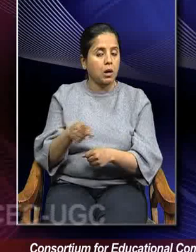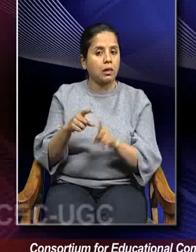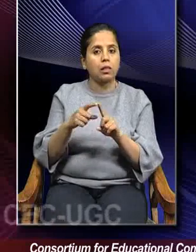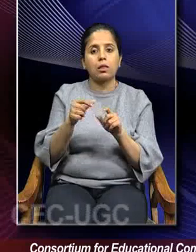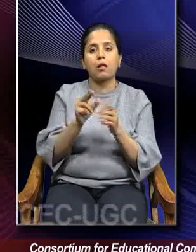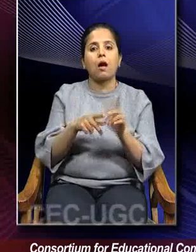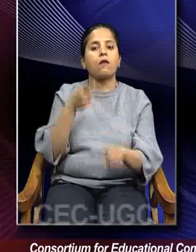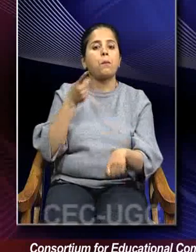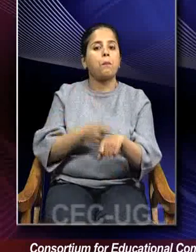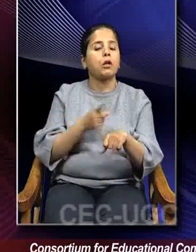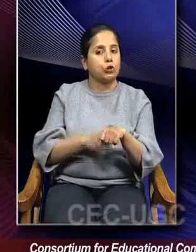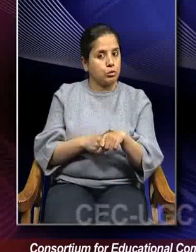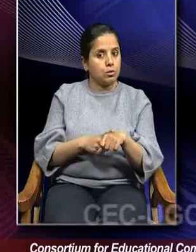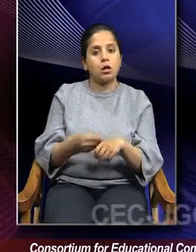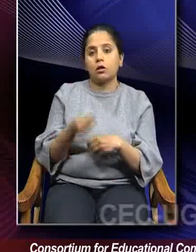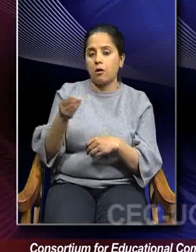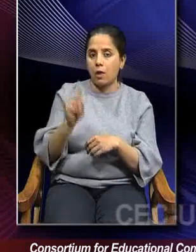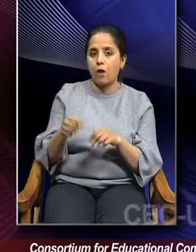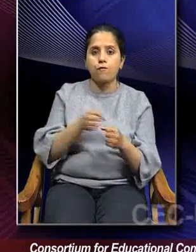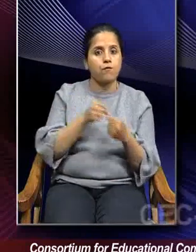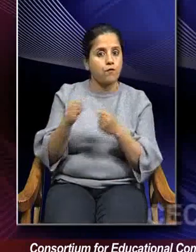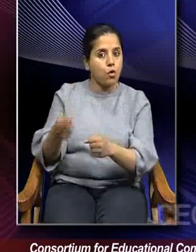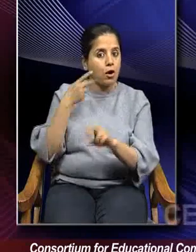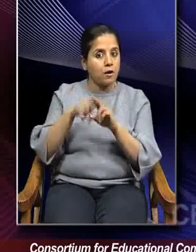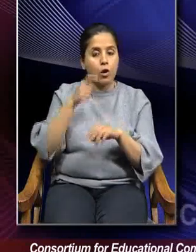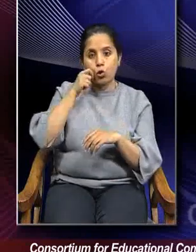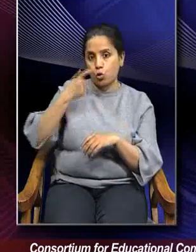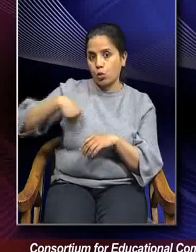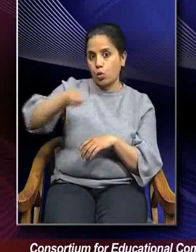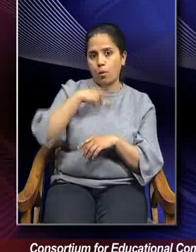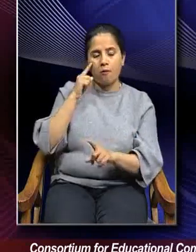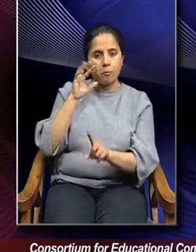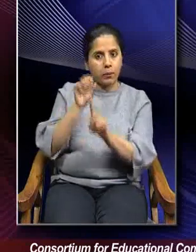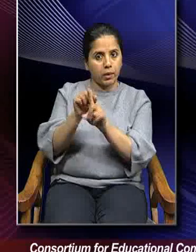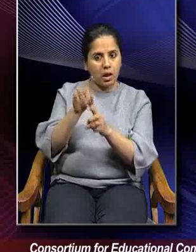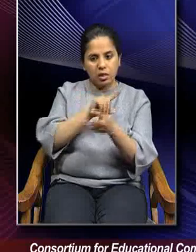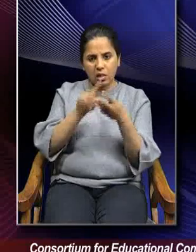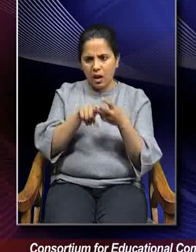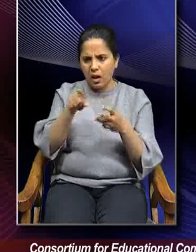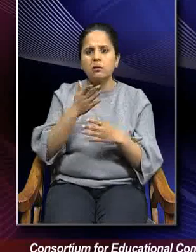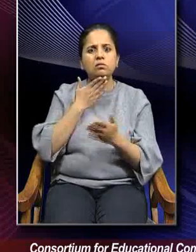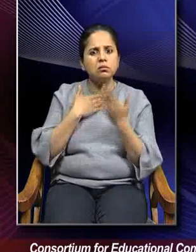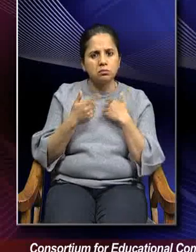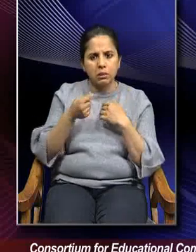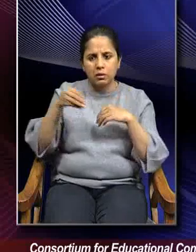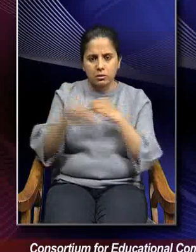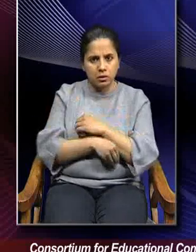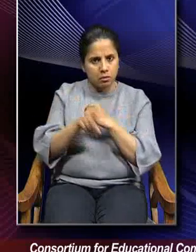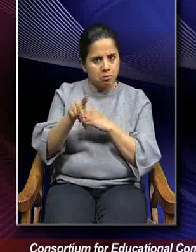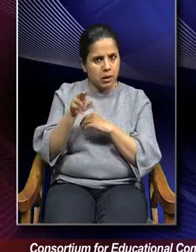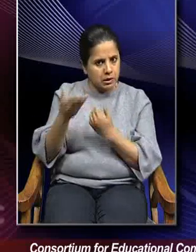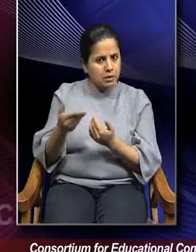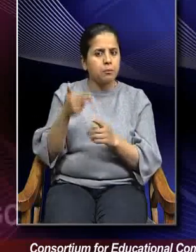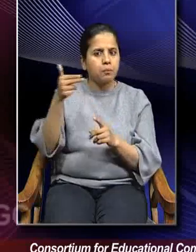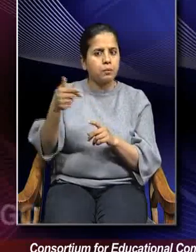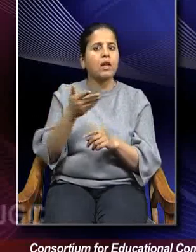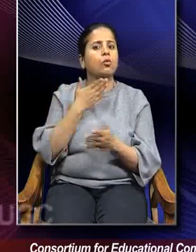So the force is supposed to be used here if a human being is classified under the third segment that is corruptible type or what you call